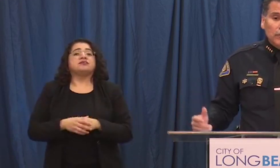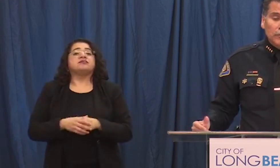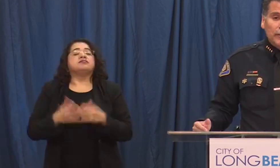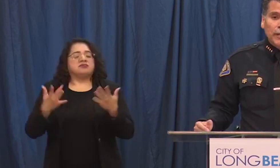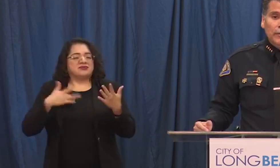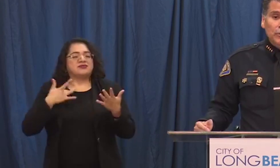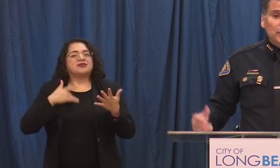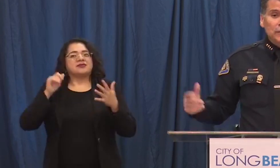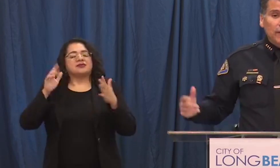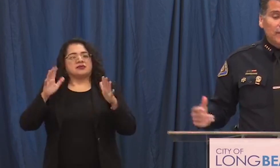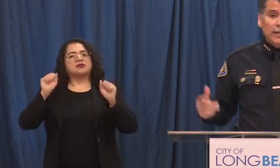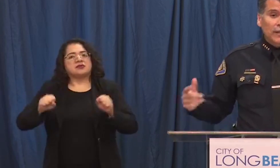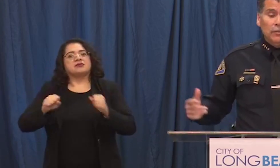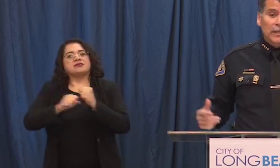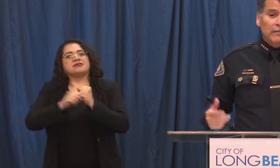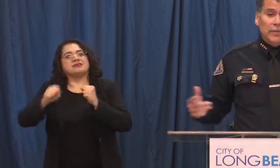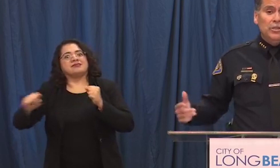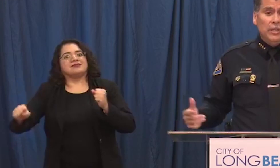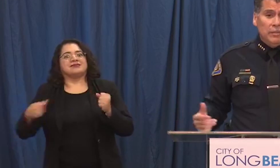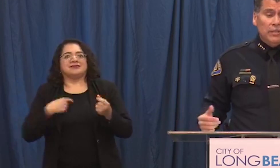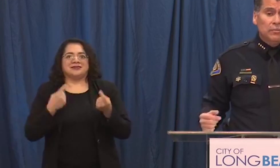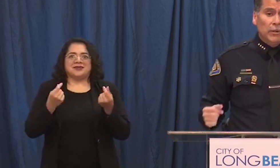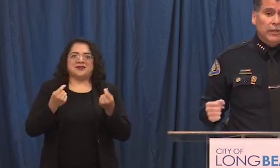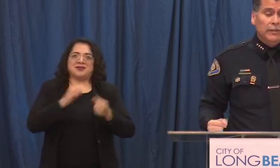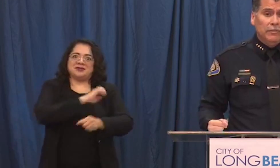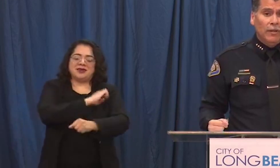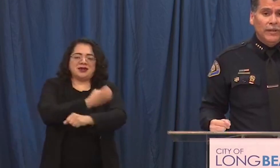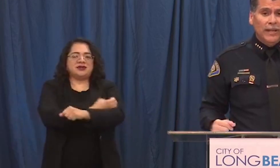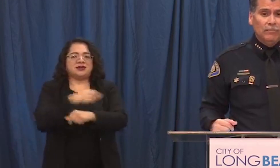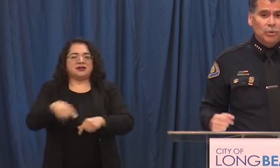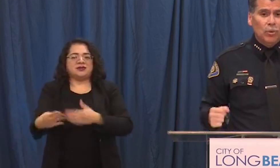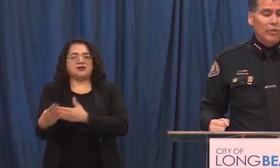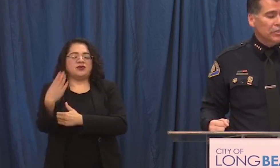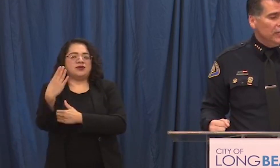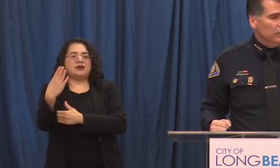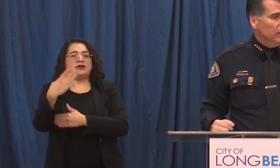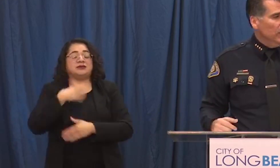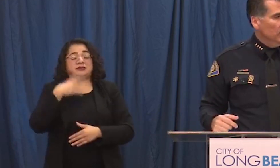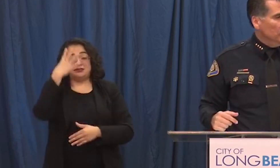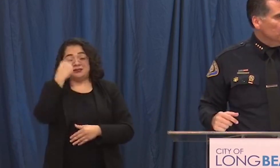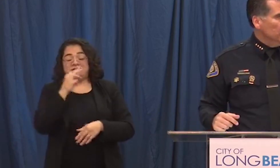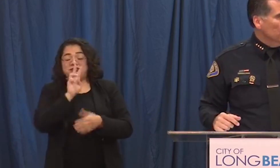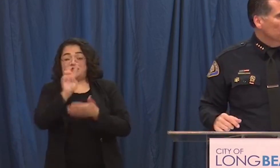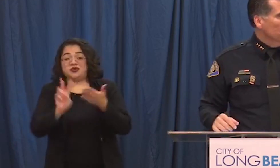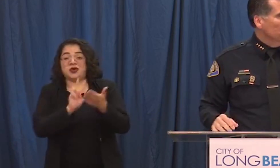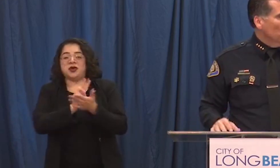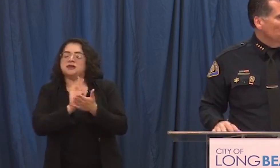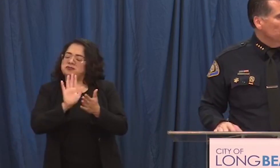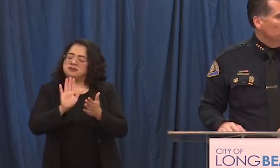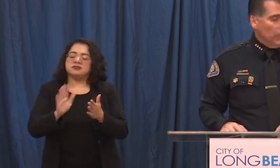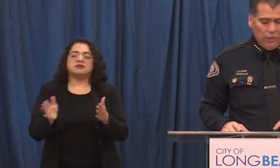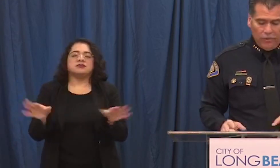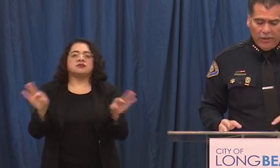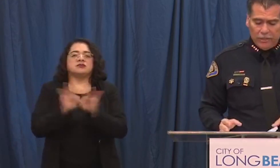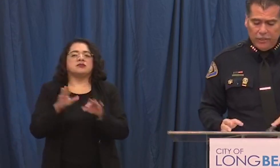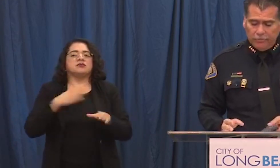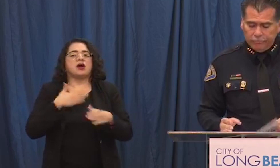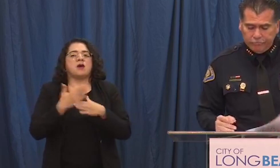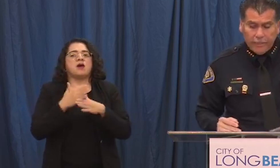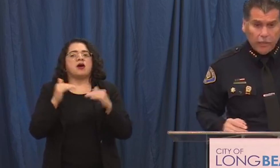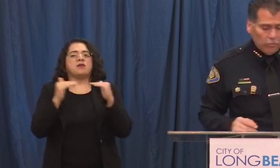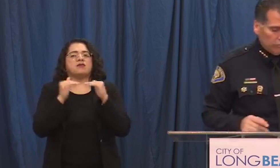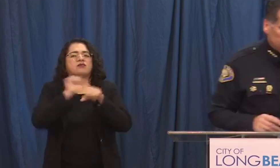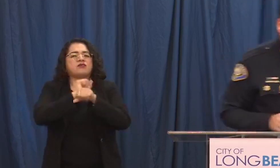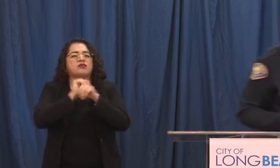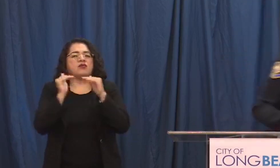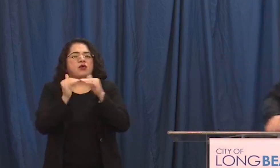uh as you can tell I've got a little bit of energy in me this morning even though I've gotten two hours sleep I'm going to turn it over to my partner uh the fire chief